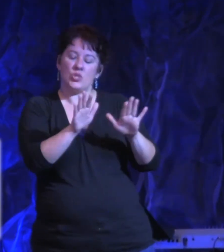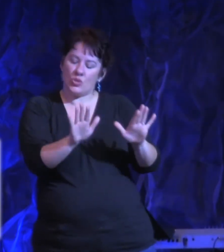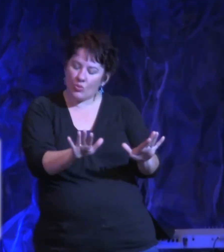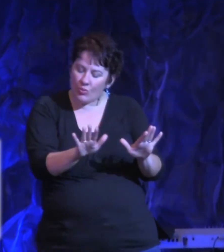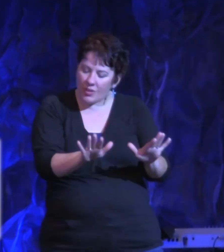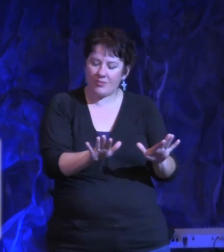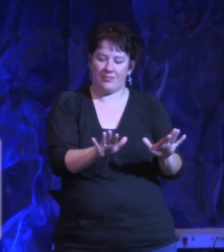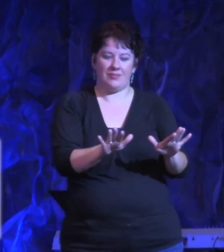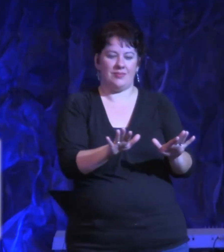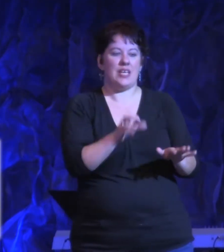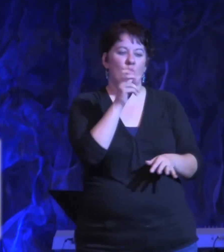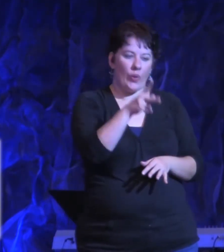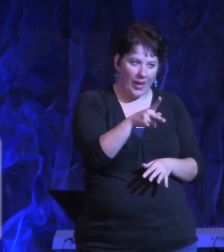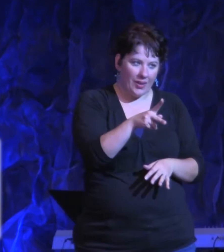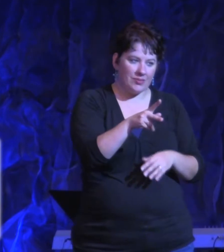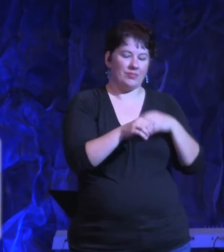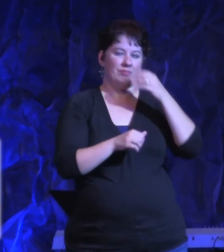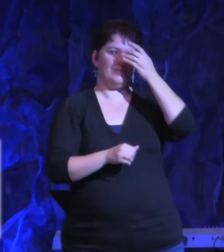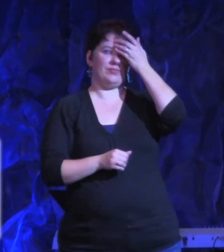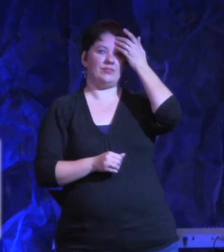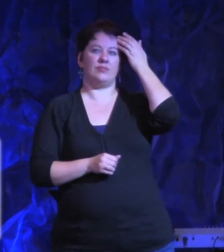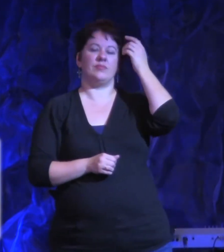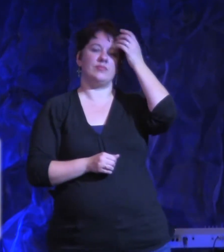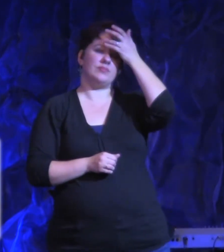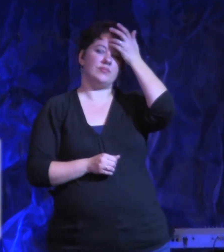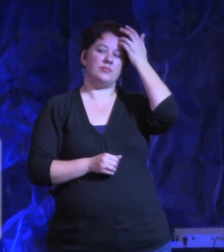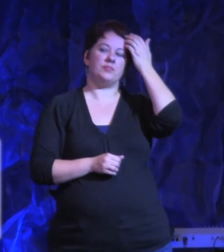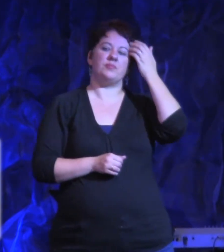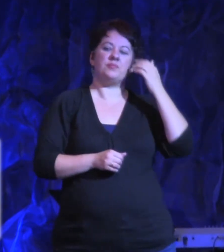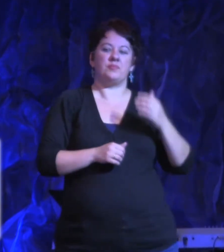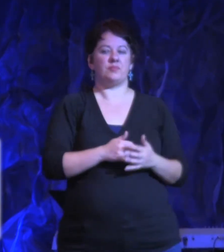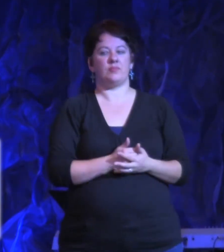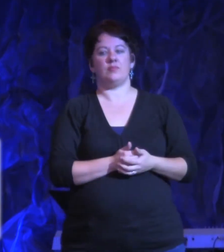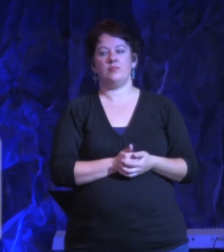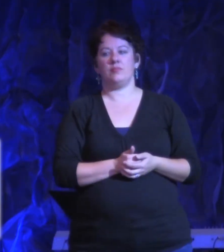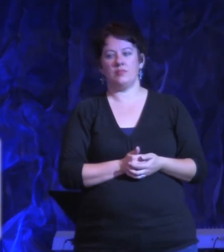because it's going to be alright. Amen? So listen,